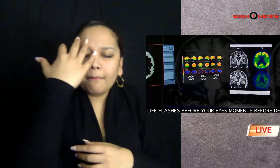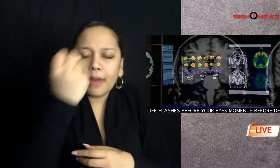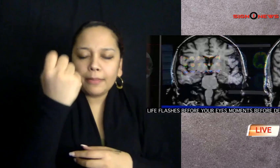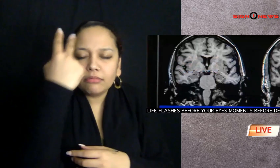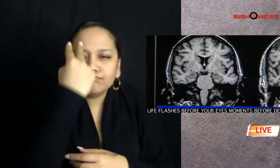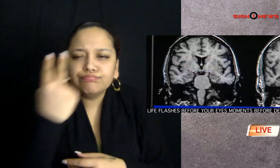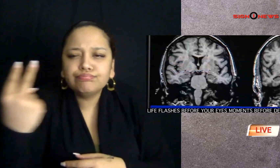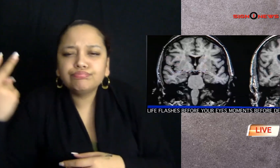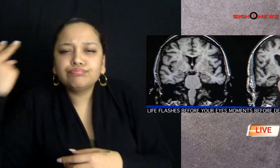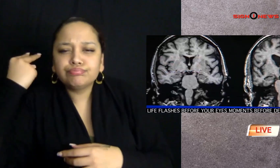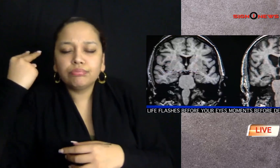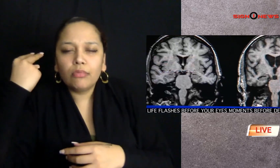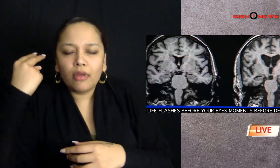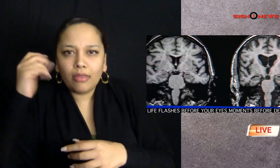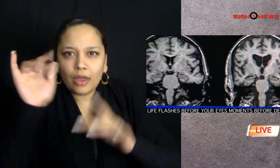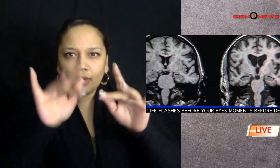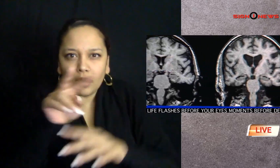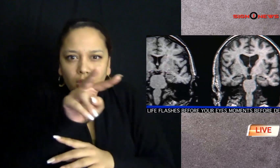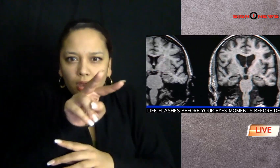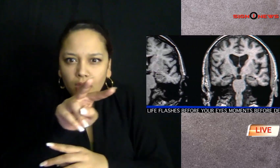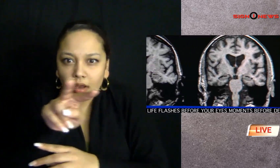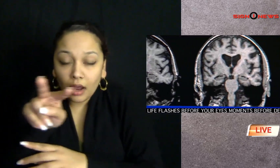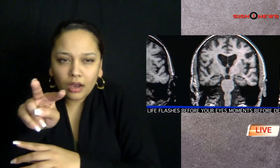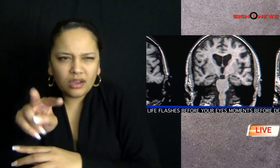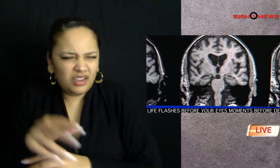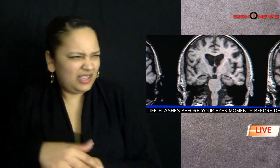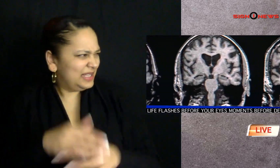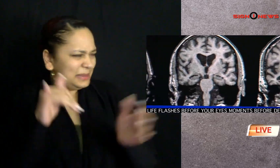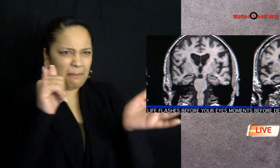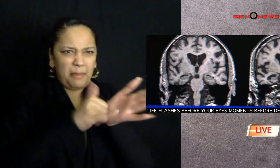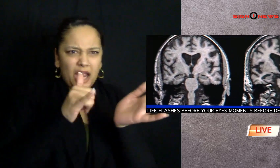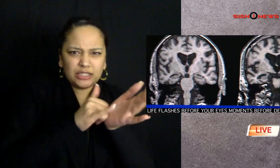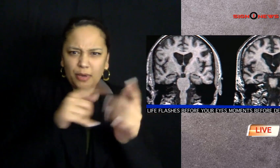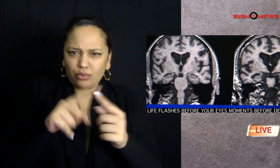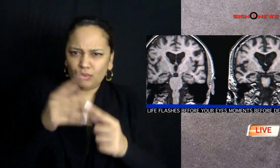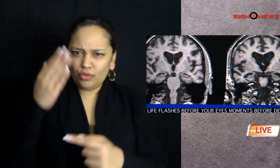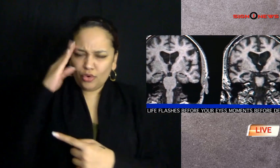waves typically associated with dreaming and memory recall were recorded